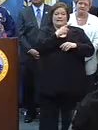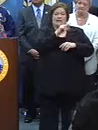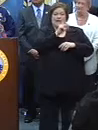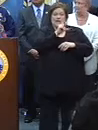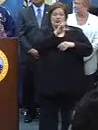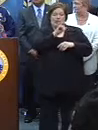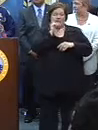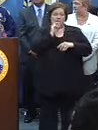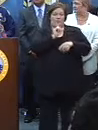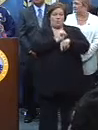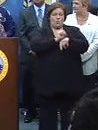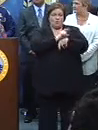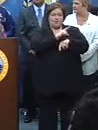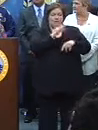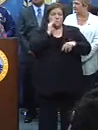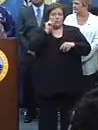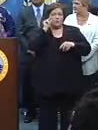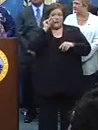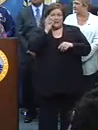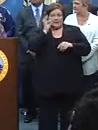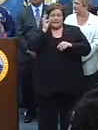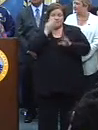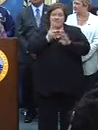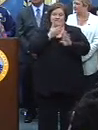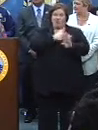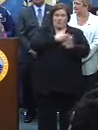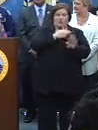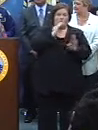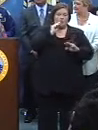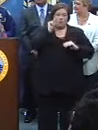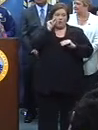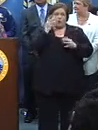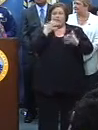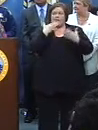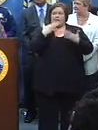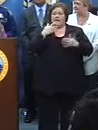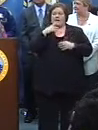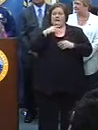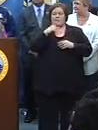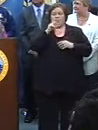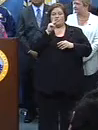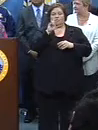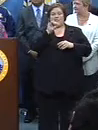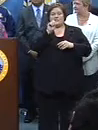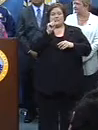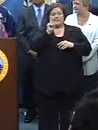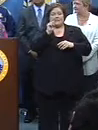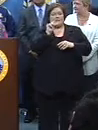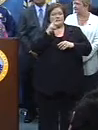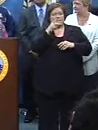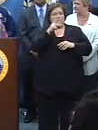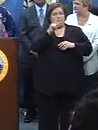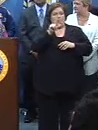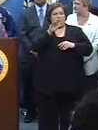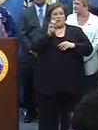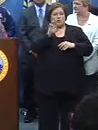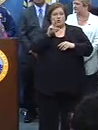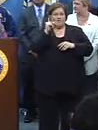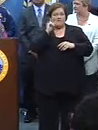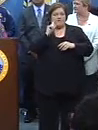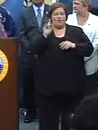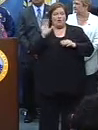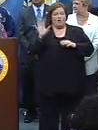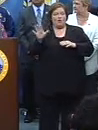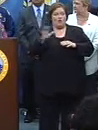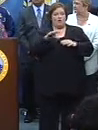for her work with the Mardi Gras Indians prior to Mardi Gras. I want to thank Kristen Palmer for her ordinance